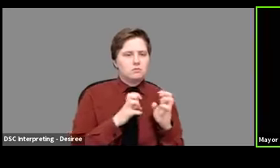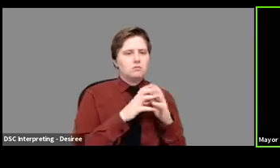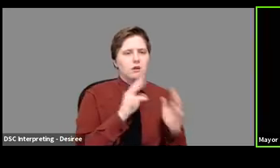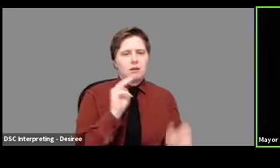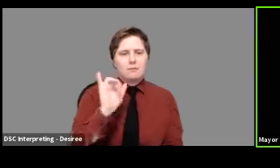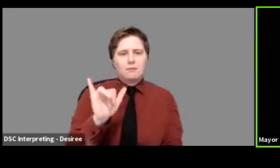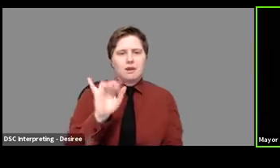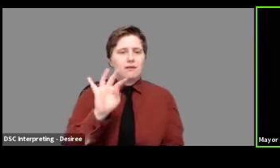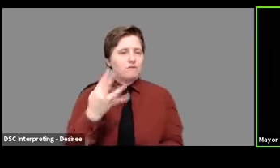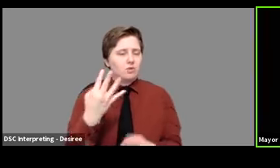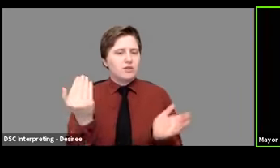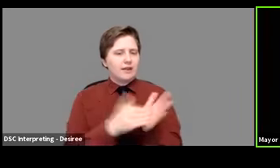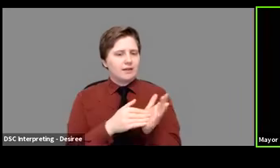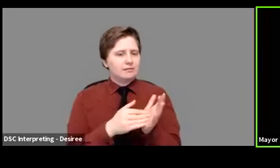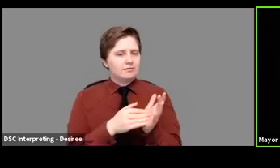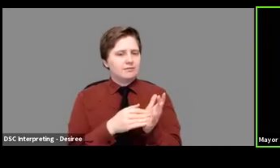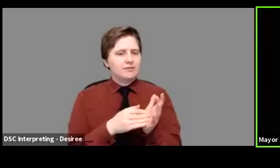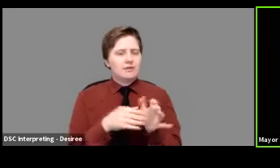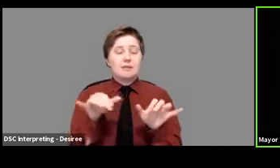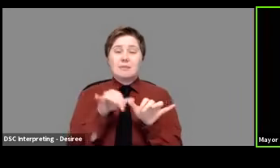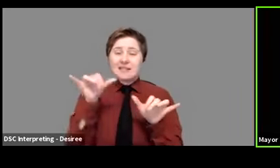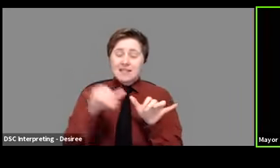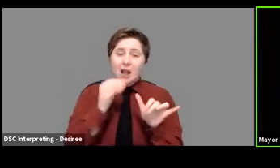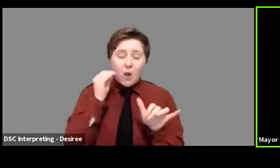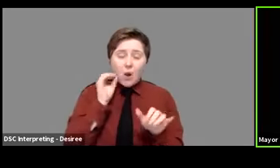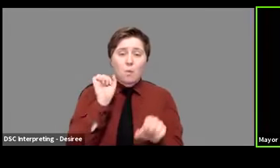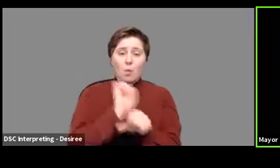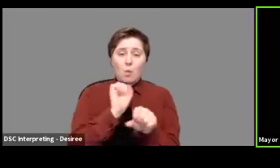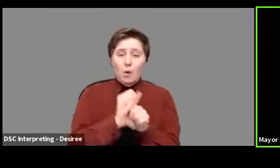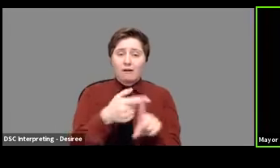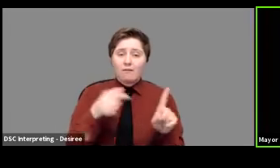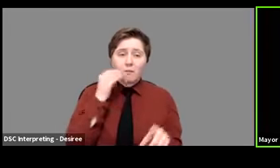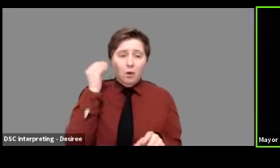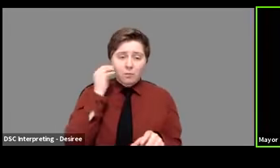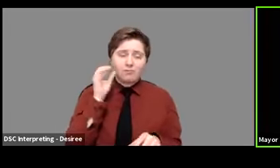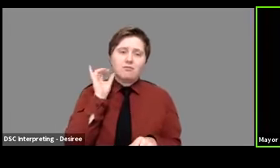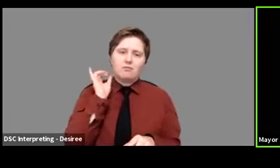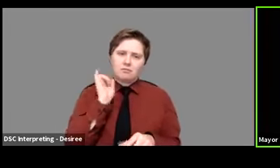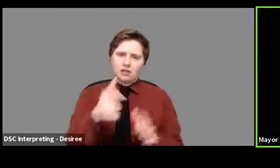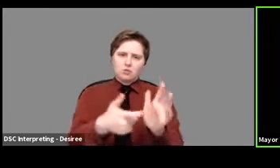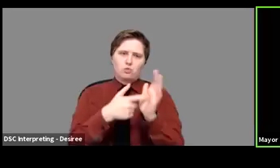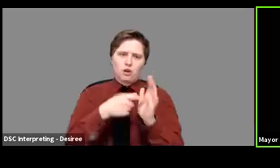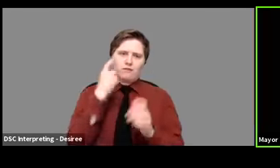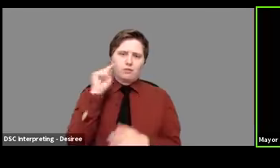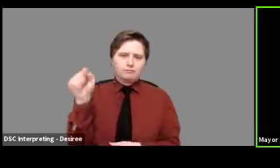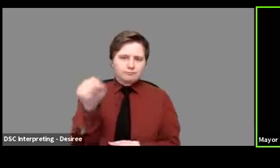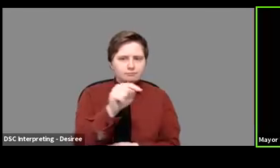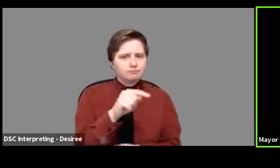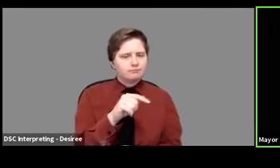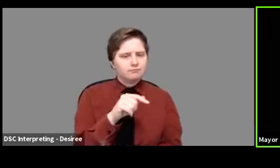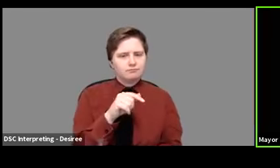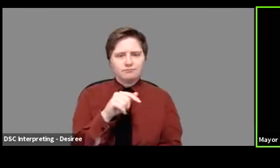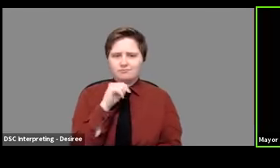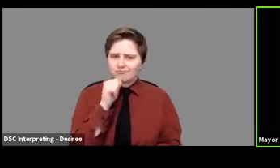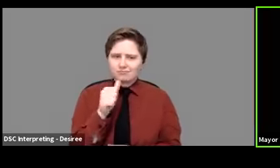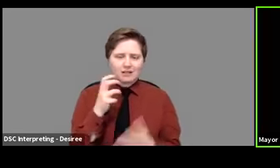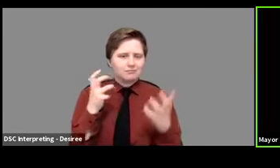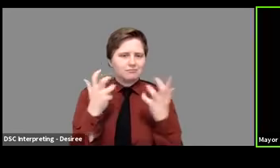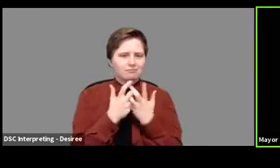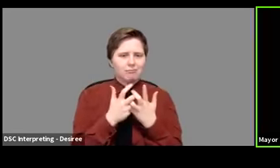staying at home and working at home is going to be required for those who don't fall into